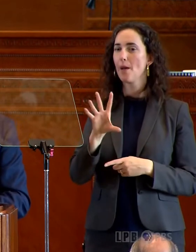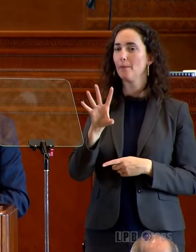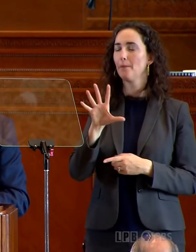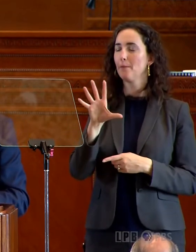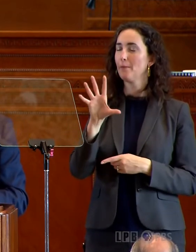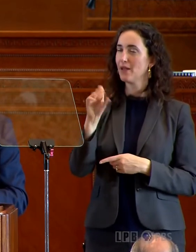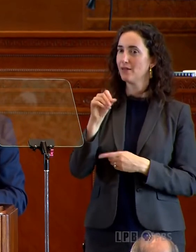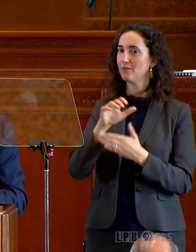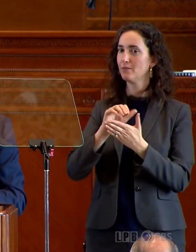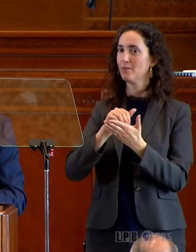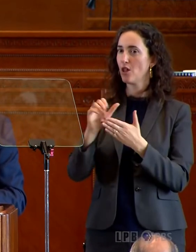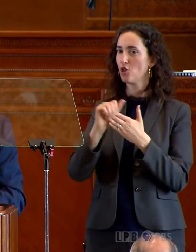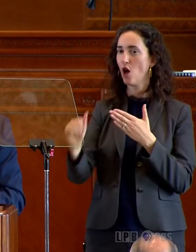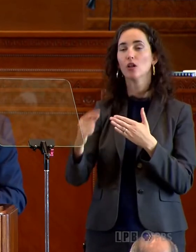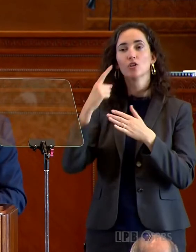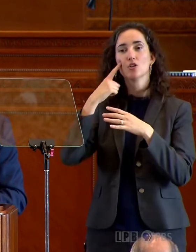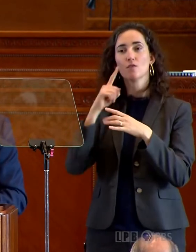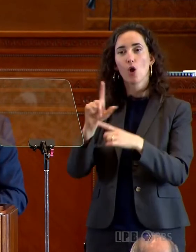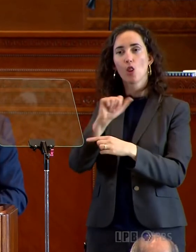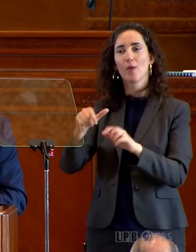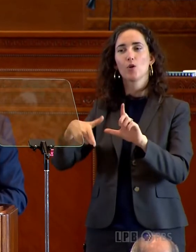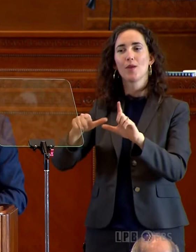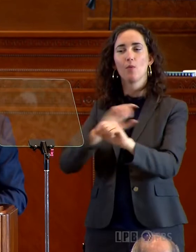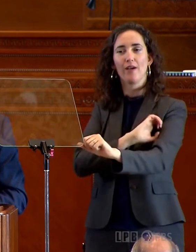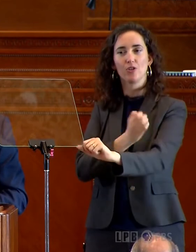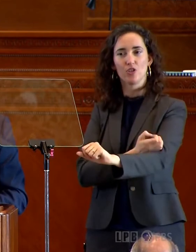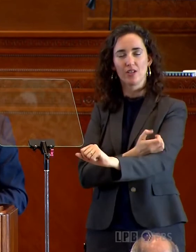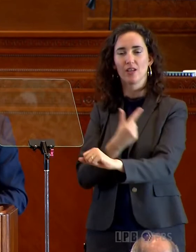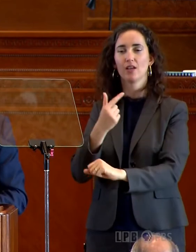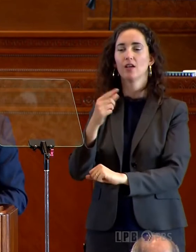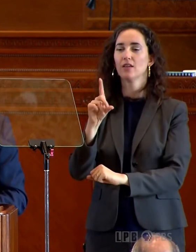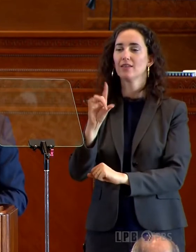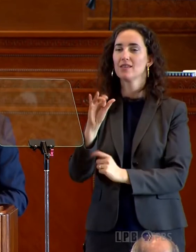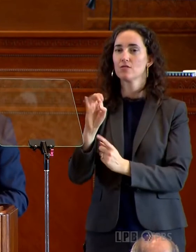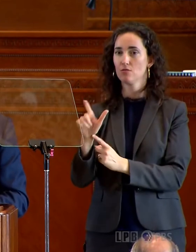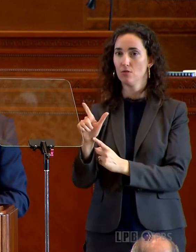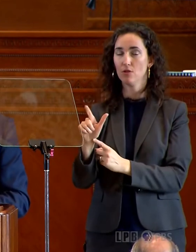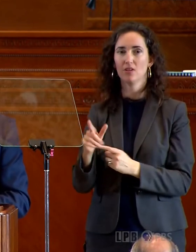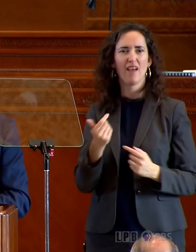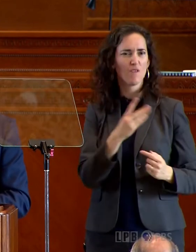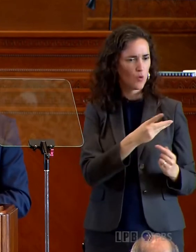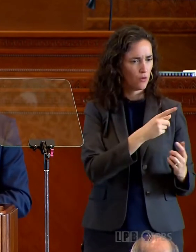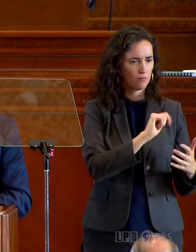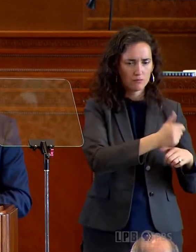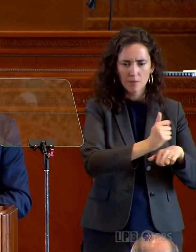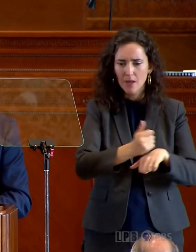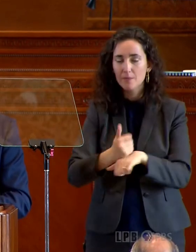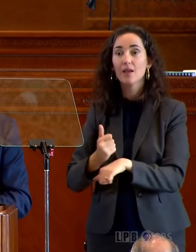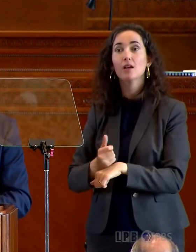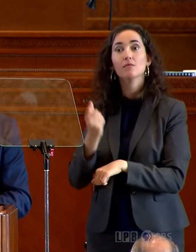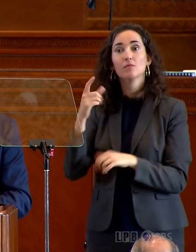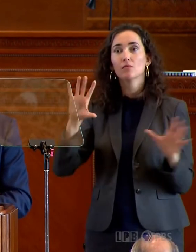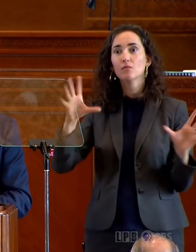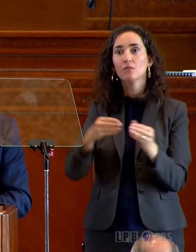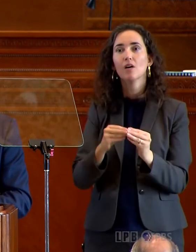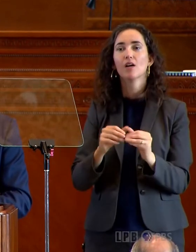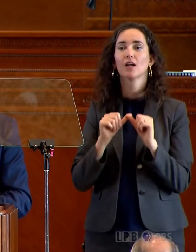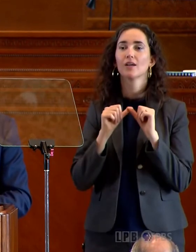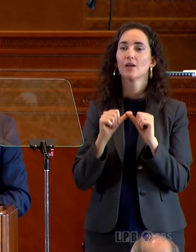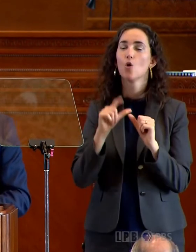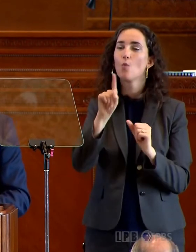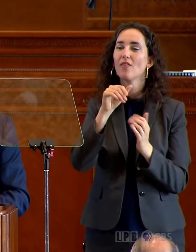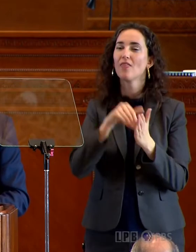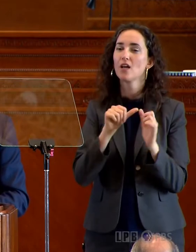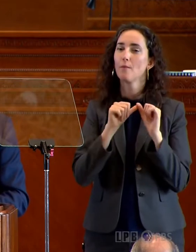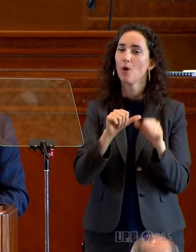And these are just a few. And just these projects alone add up to more than a thousand permanent jobs and